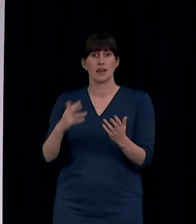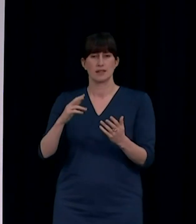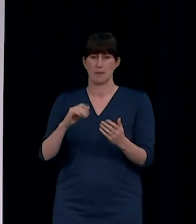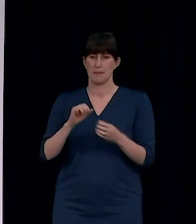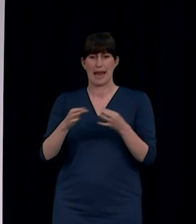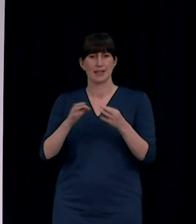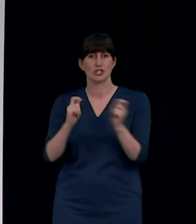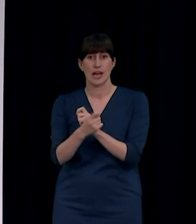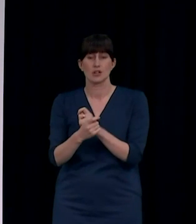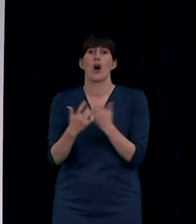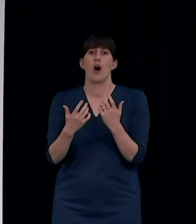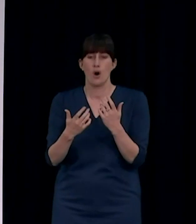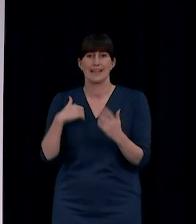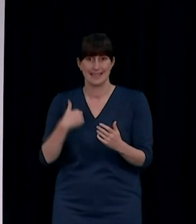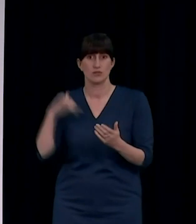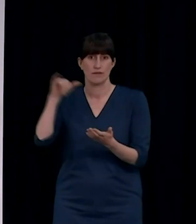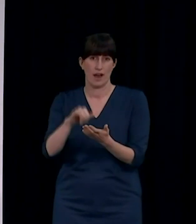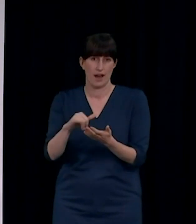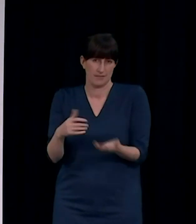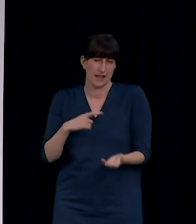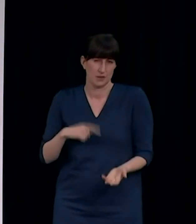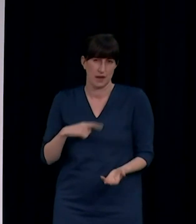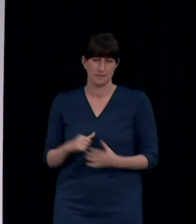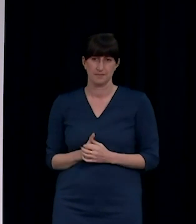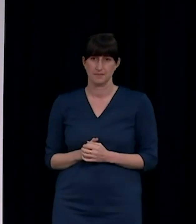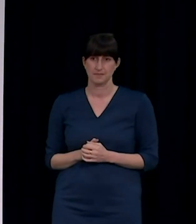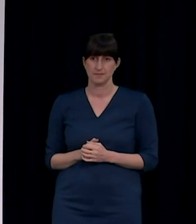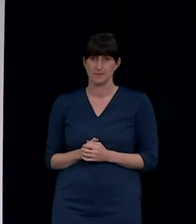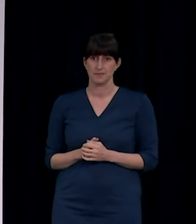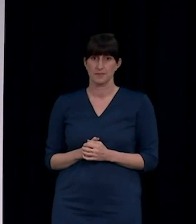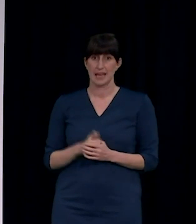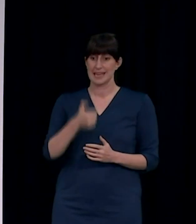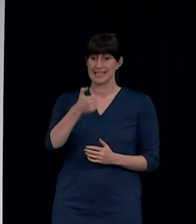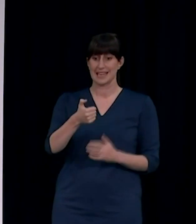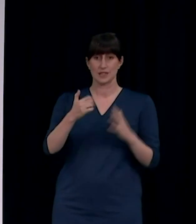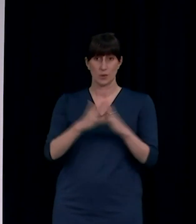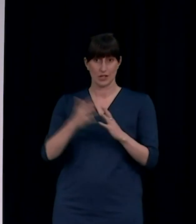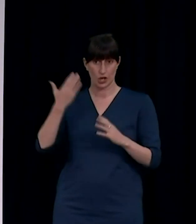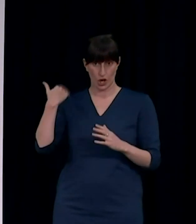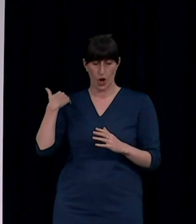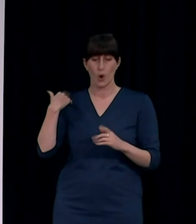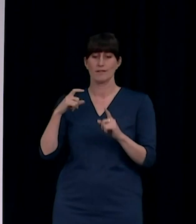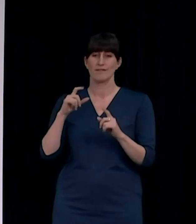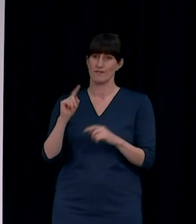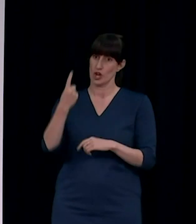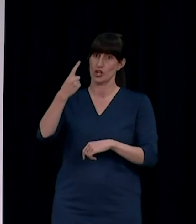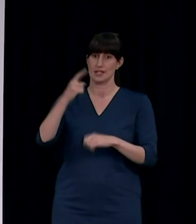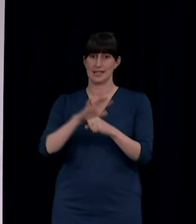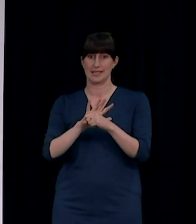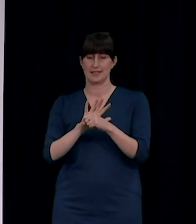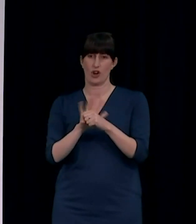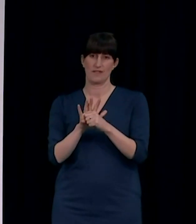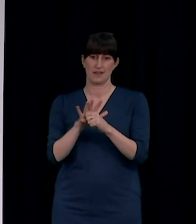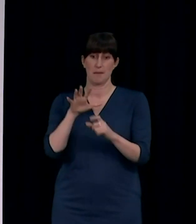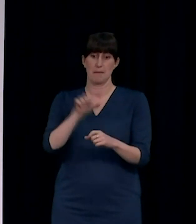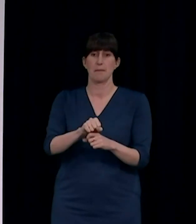time. It is now six weeks to the day since Delta was reported in Auckland, and since then, 2.5 million COVID vaccines have